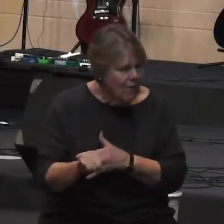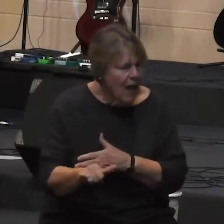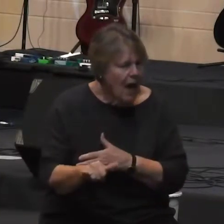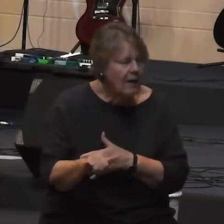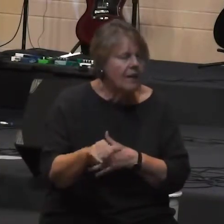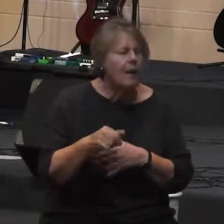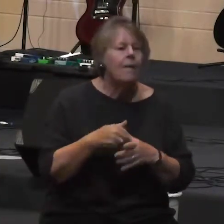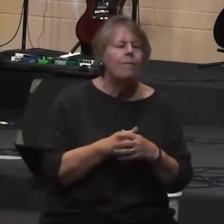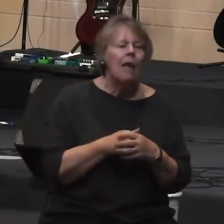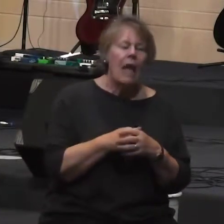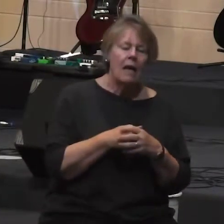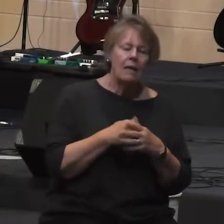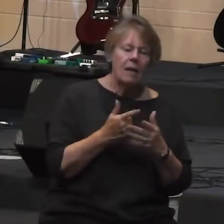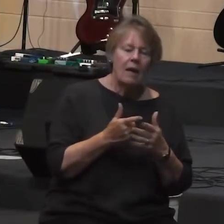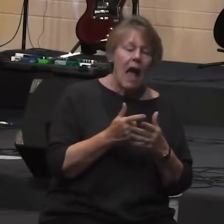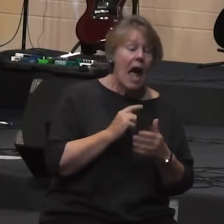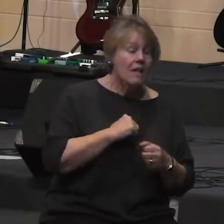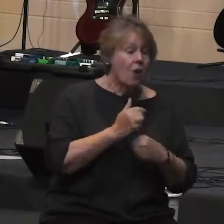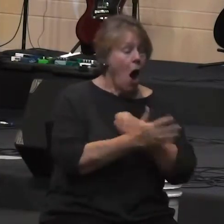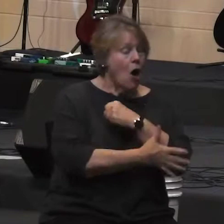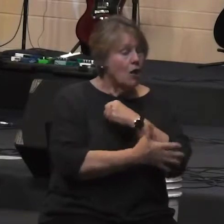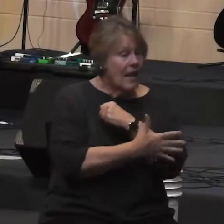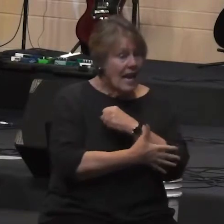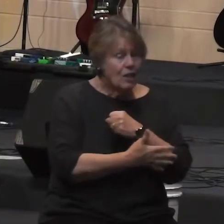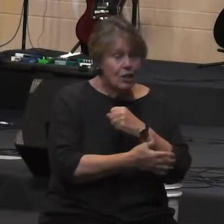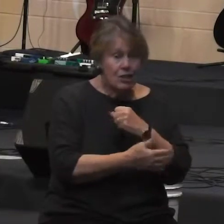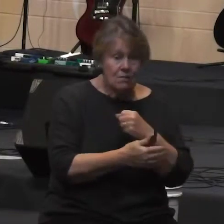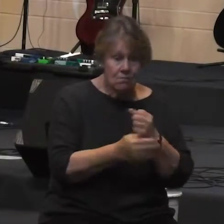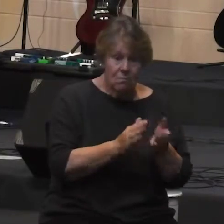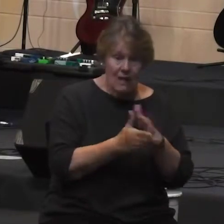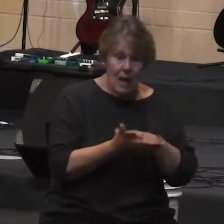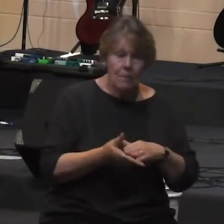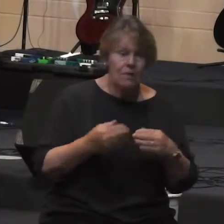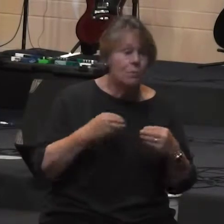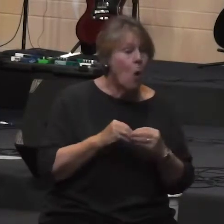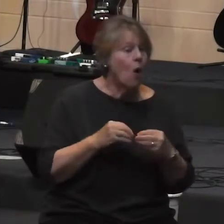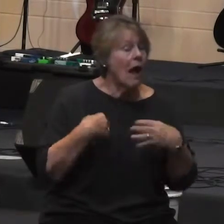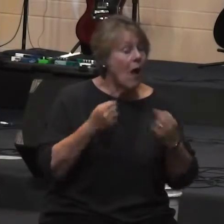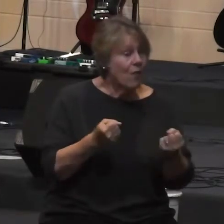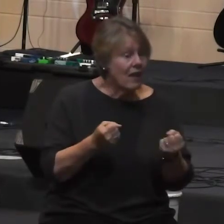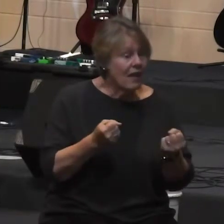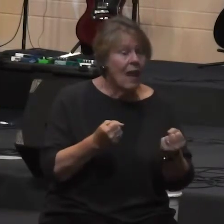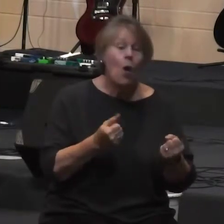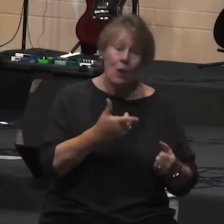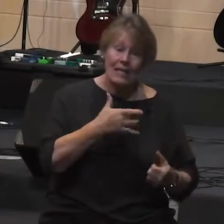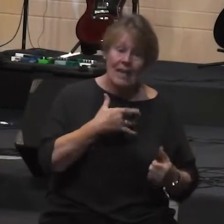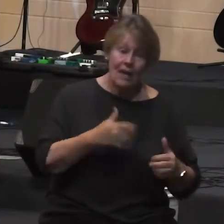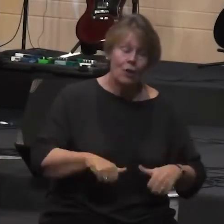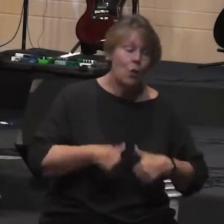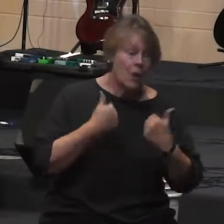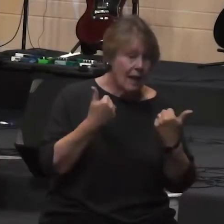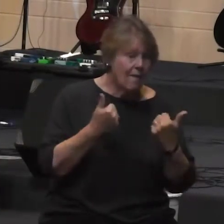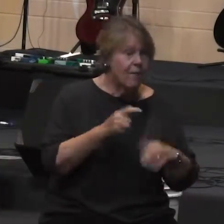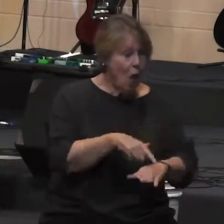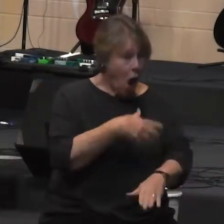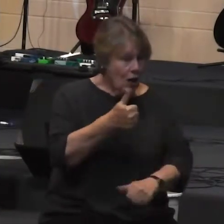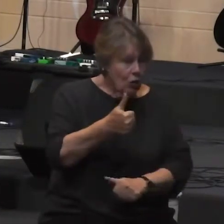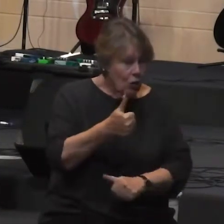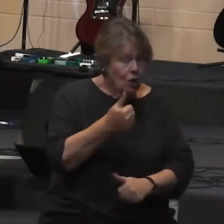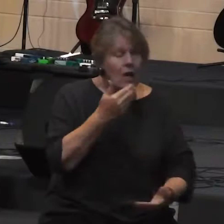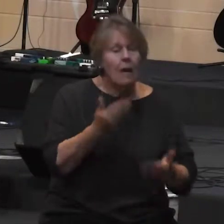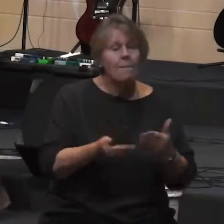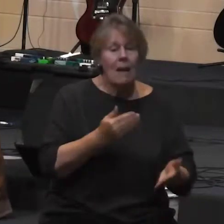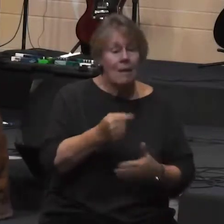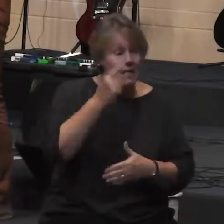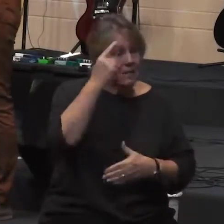more healthy as a nation we live longer and longer past our working years and maybe it's smart to save for retirement